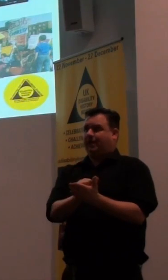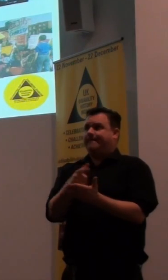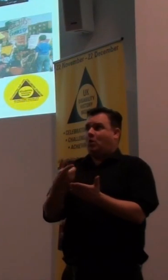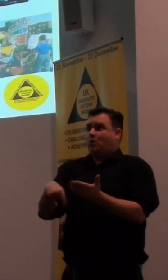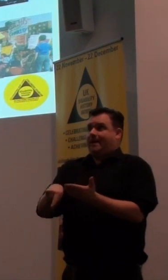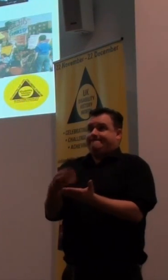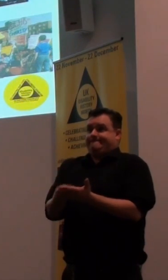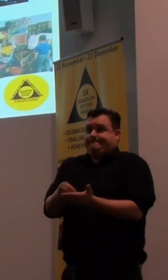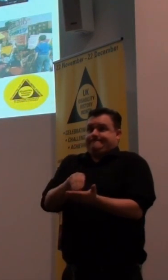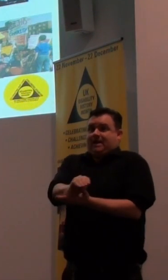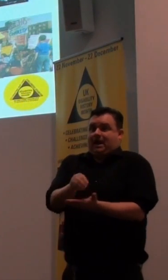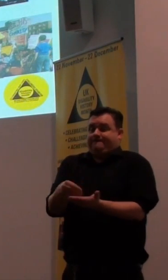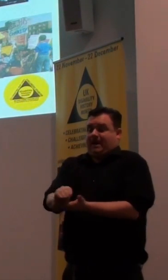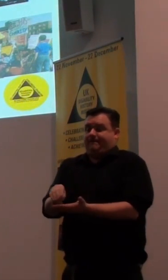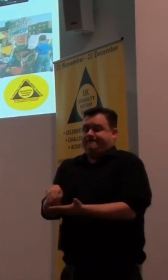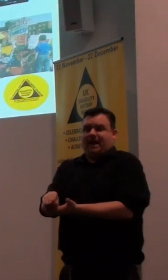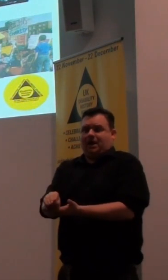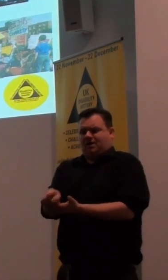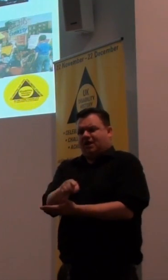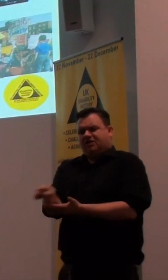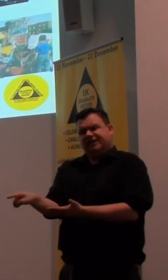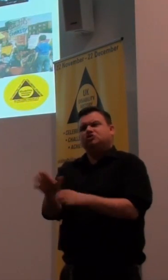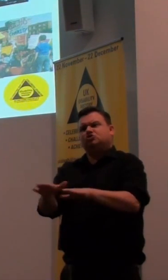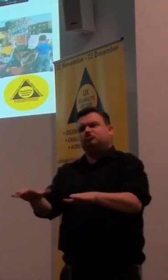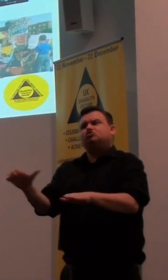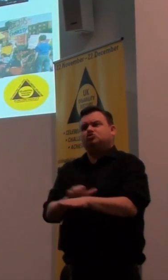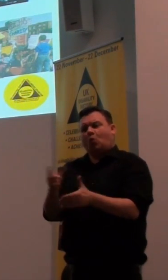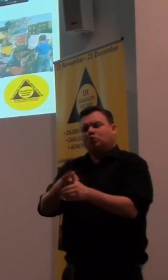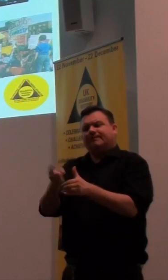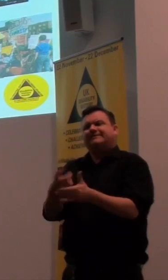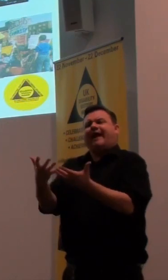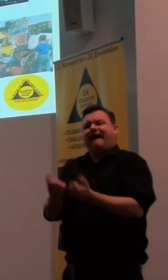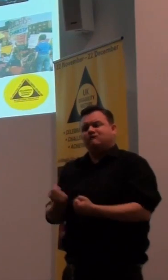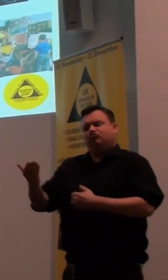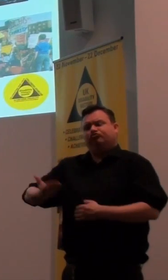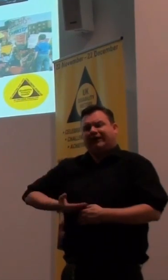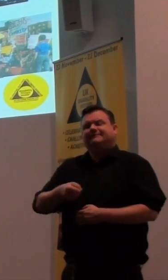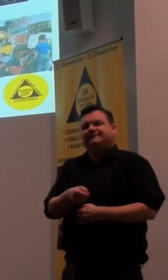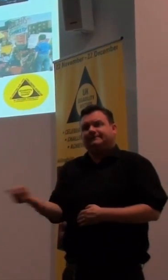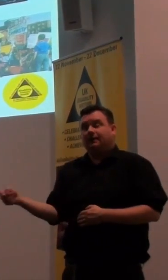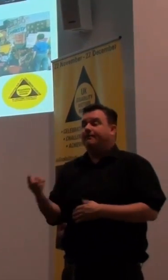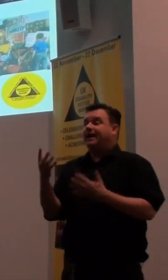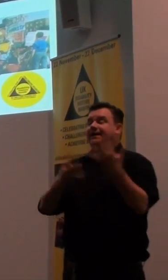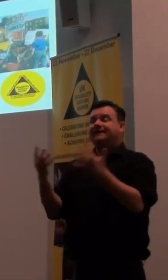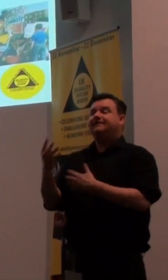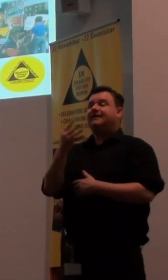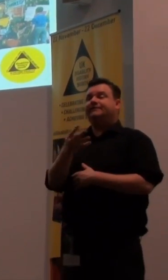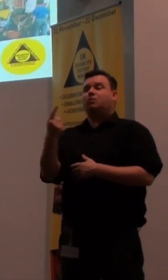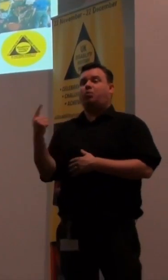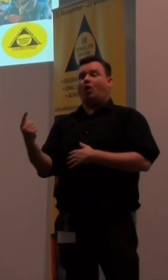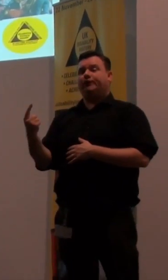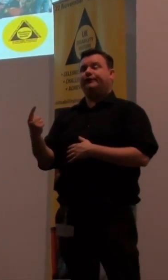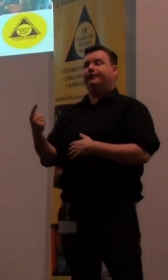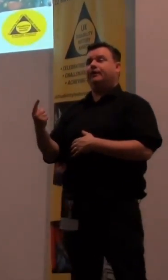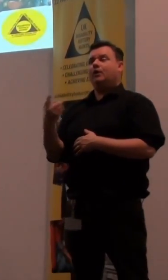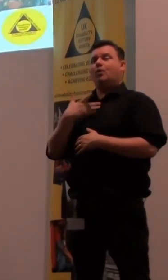money for children who should be getting these rights. But in 1991, some people here I can see who were on it, we had a